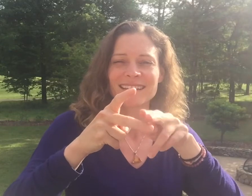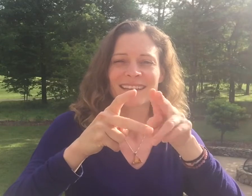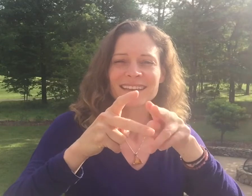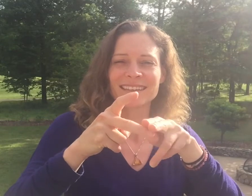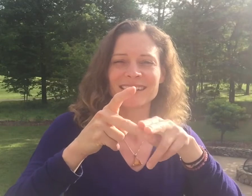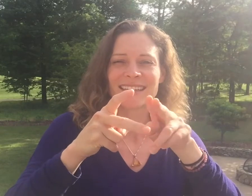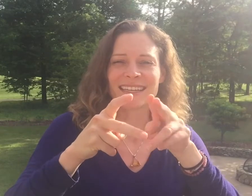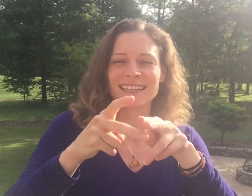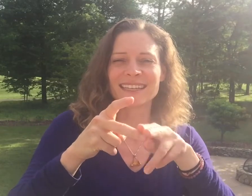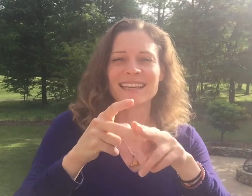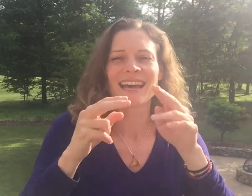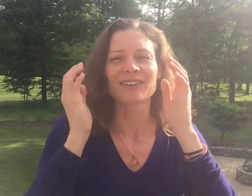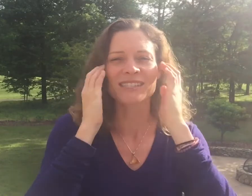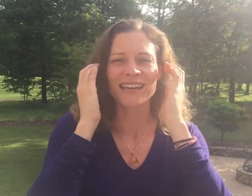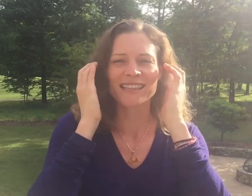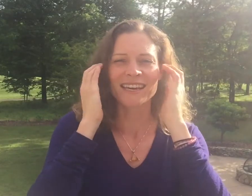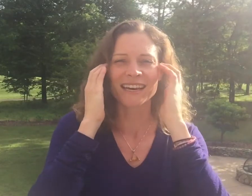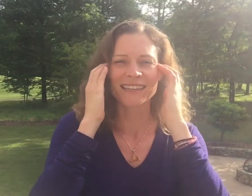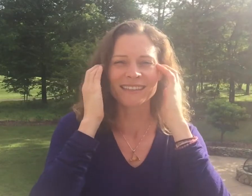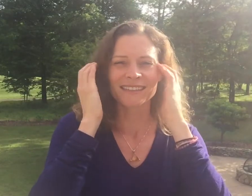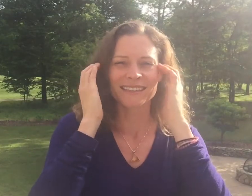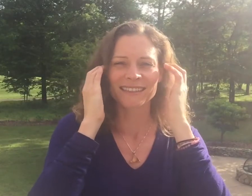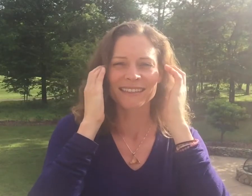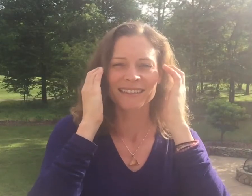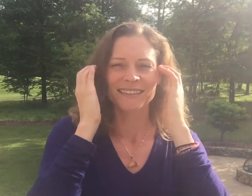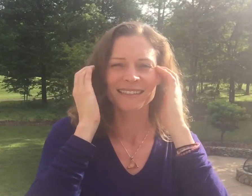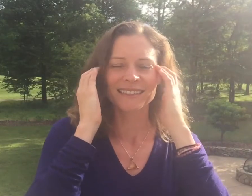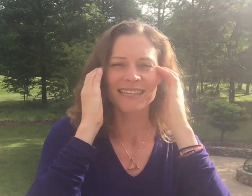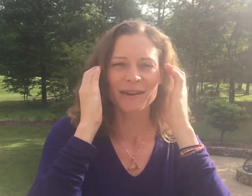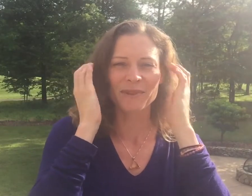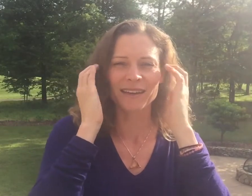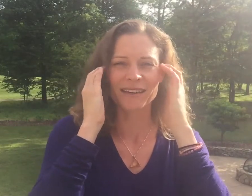Good. And then outside the eye. Tap there.